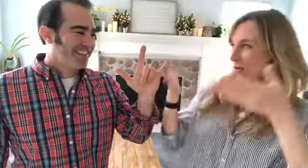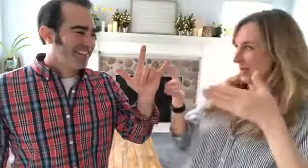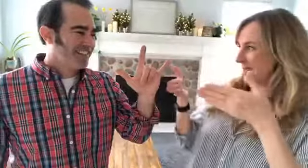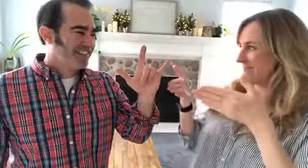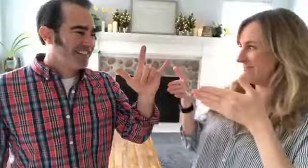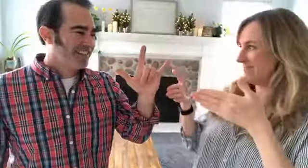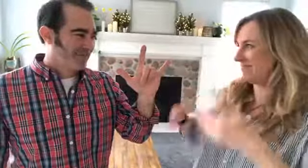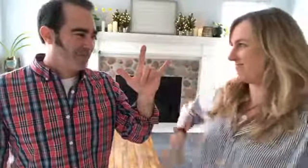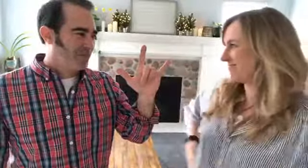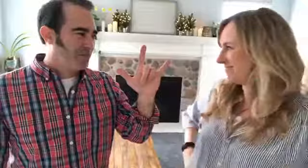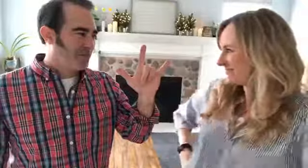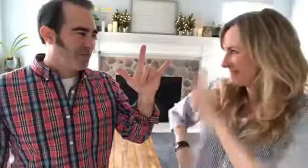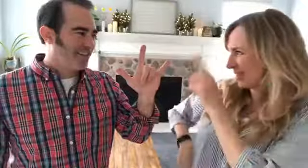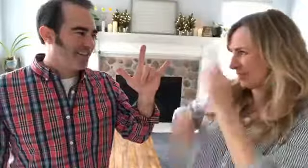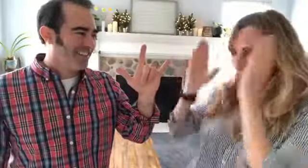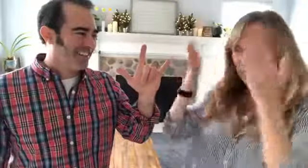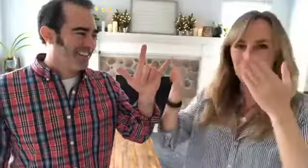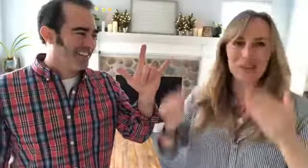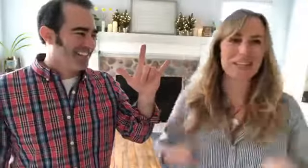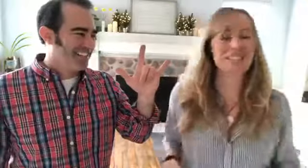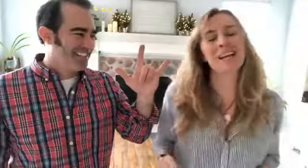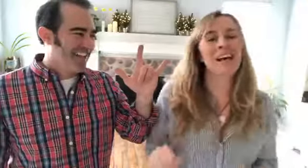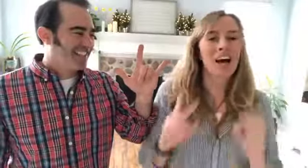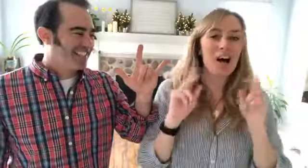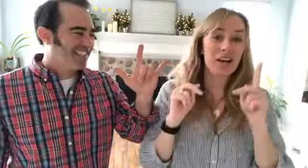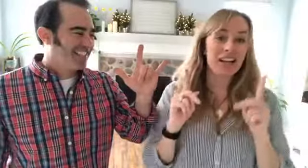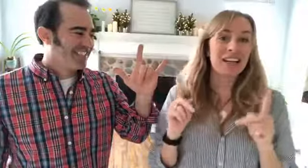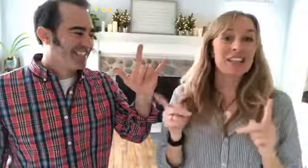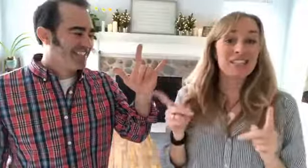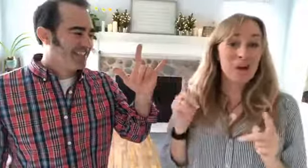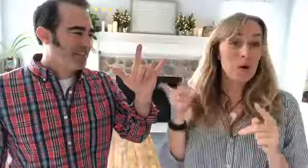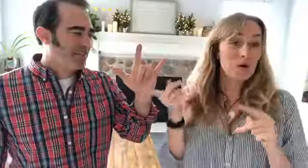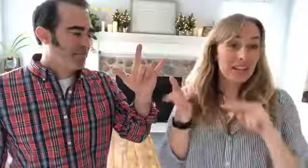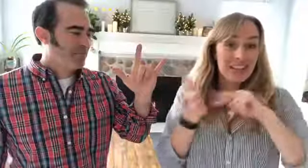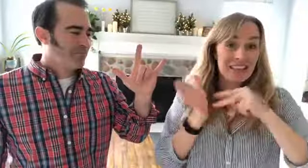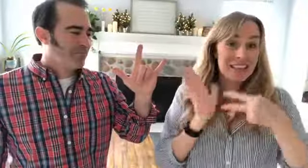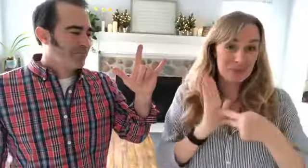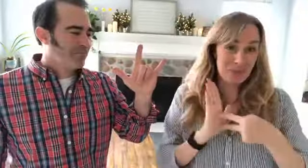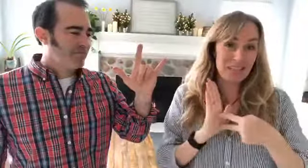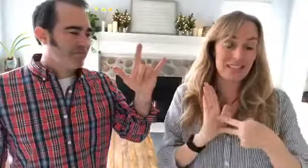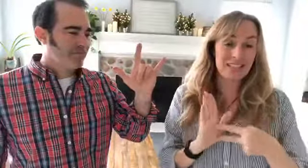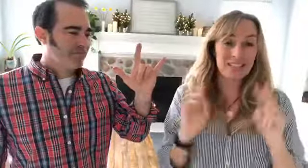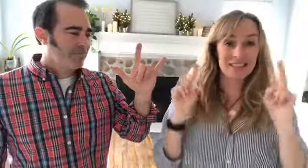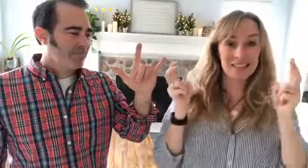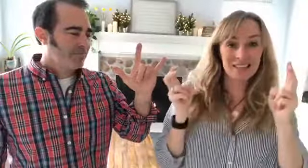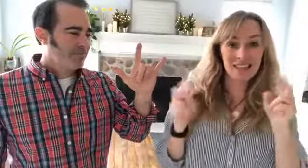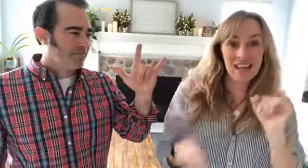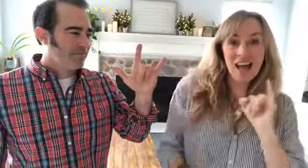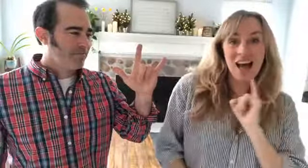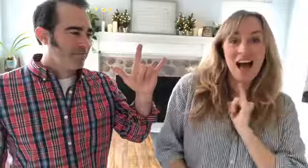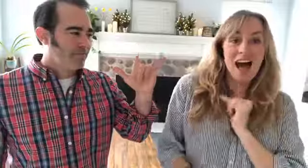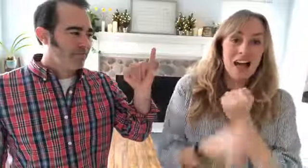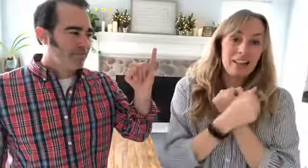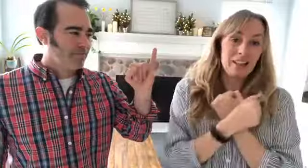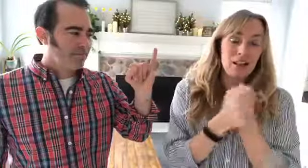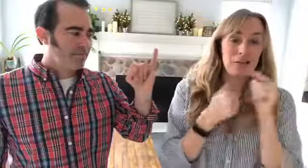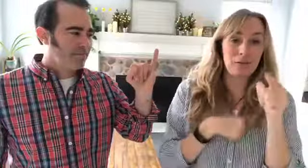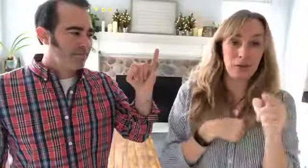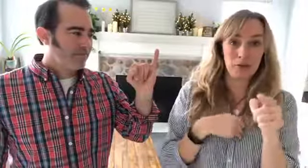focus focus you ready to focus yes okay so this means I love you